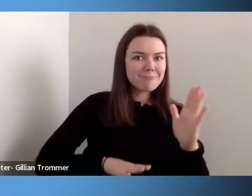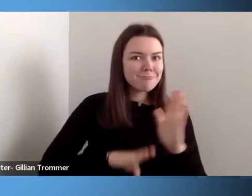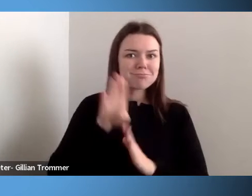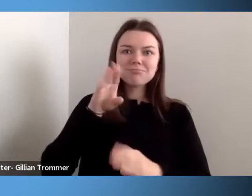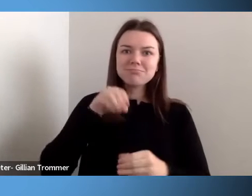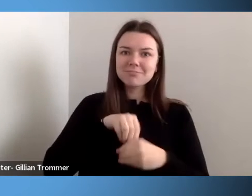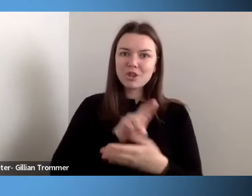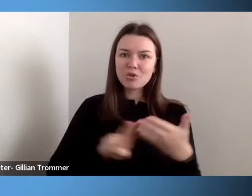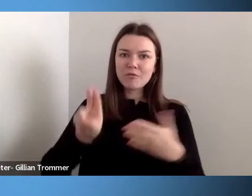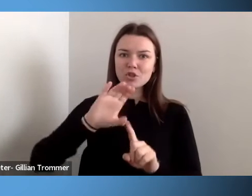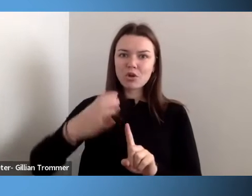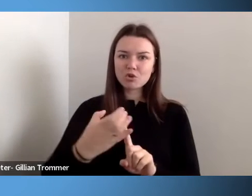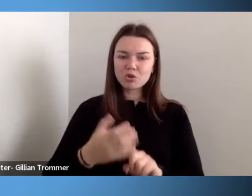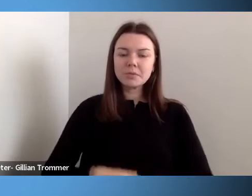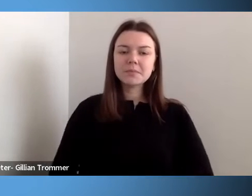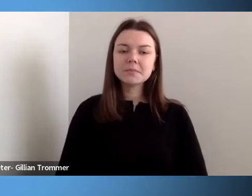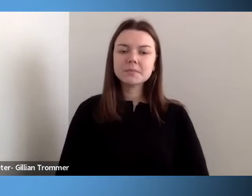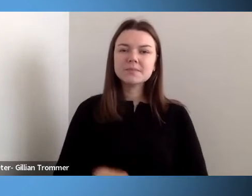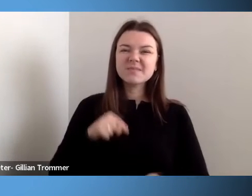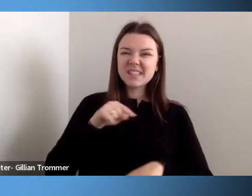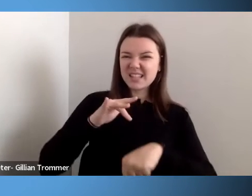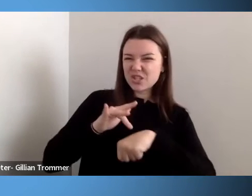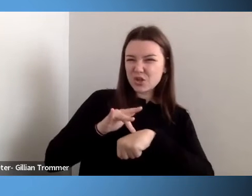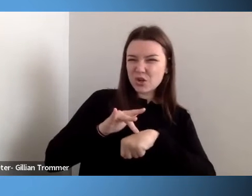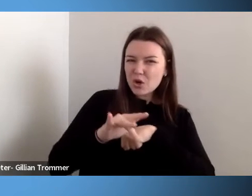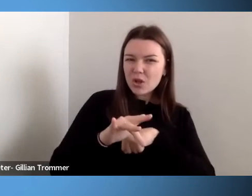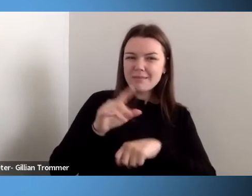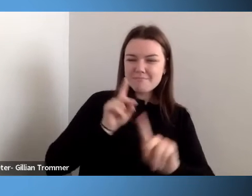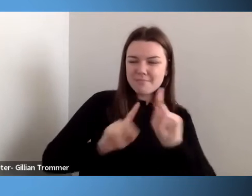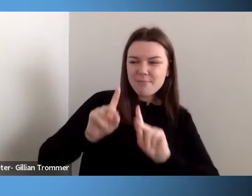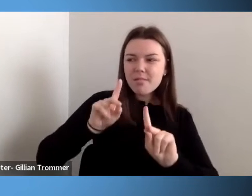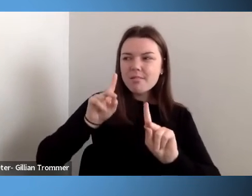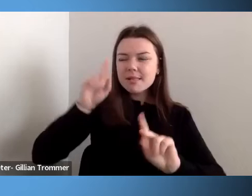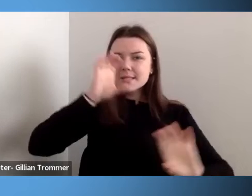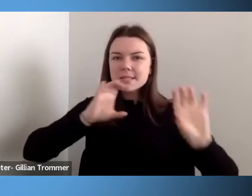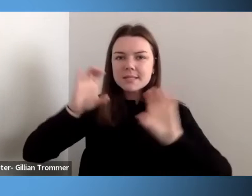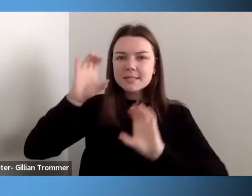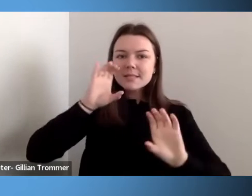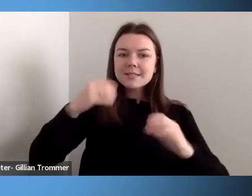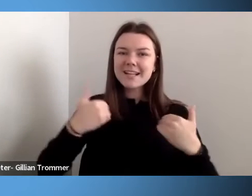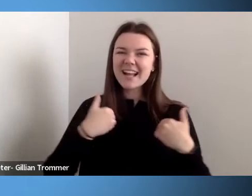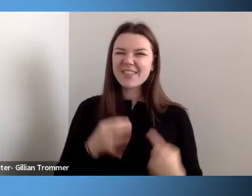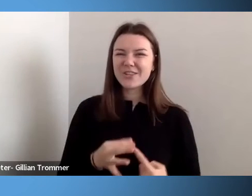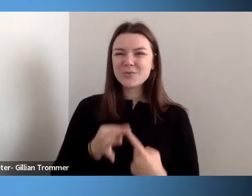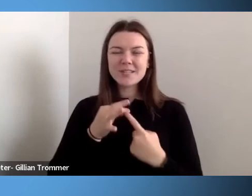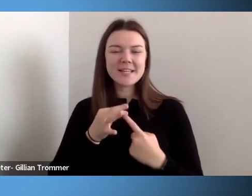early pioneers had that unique can-do American spirit.